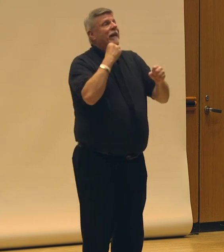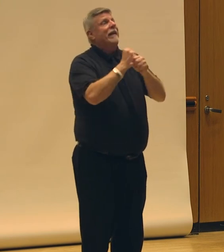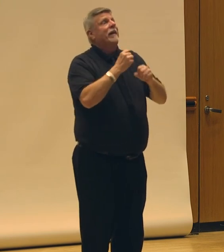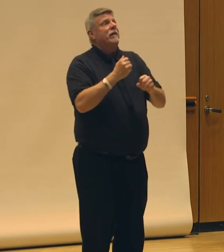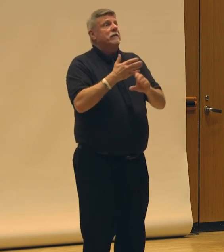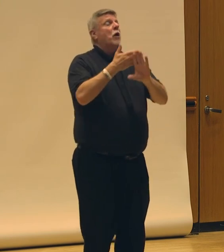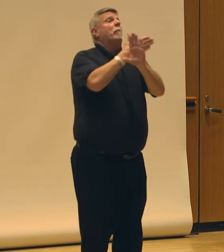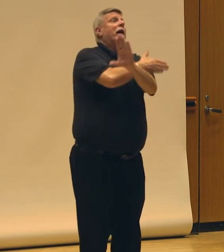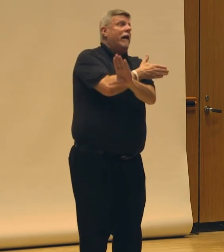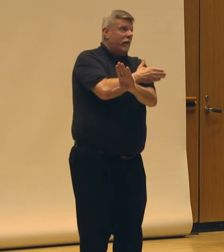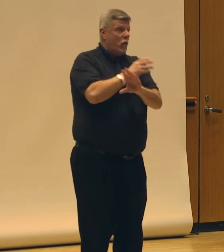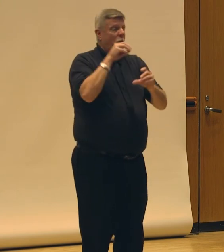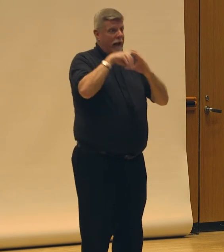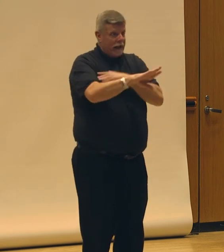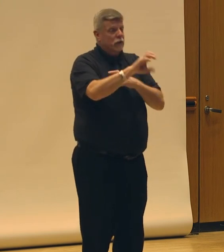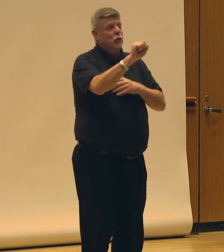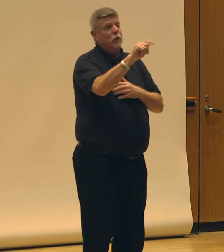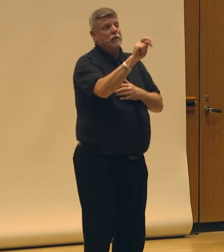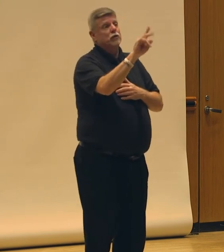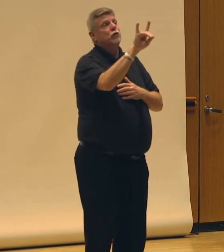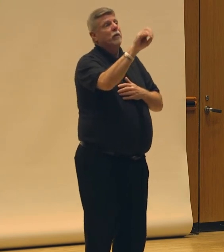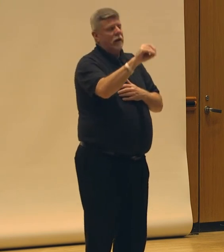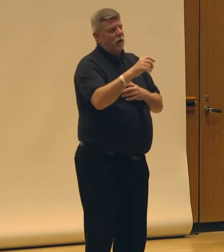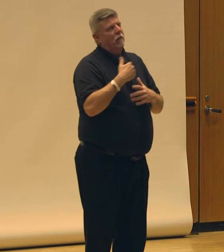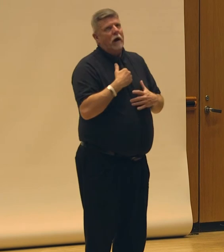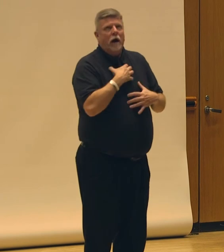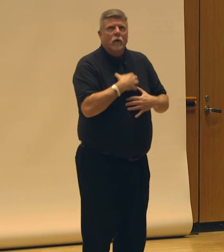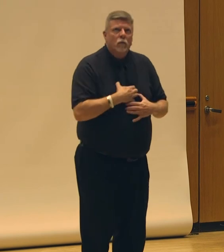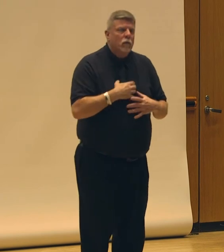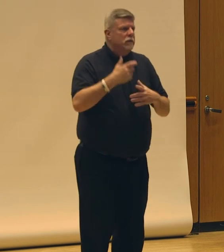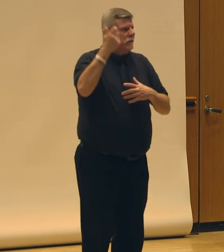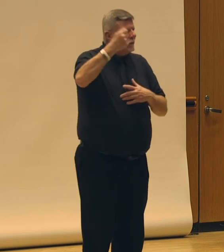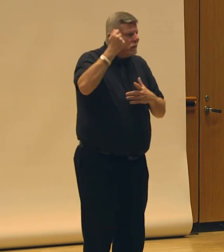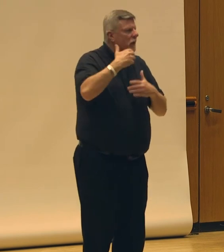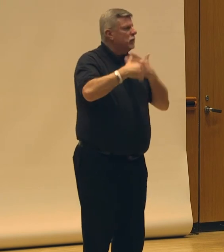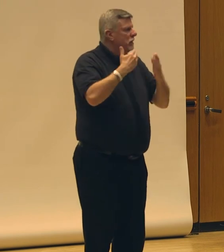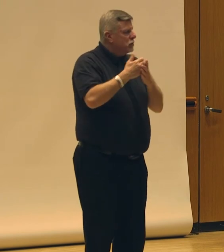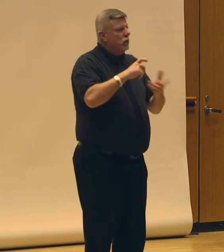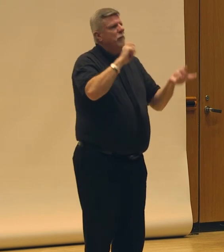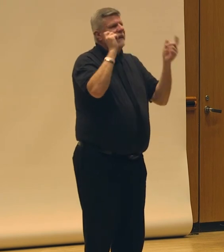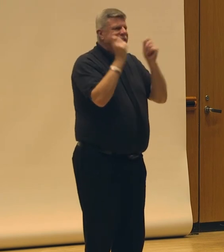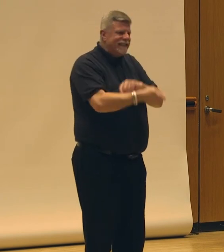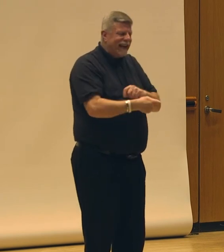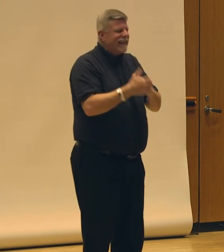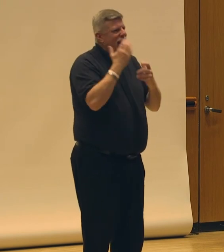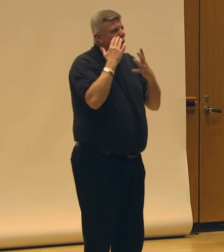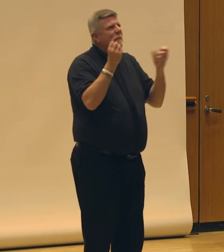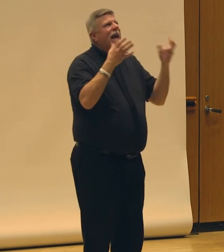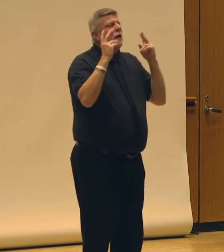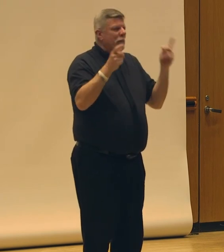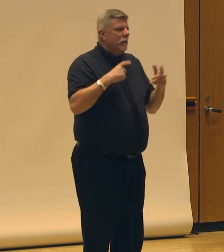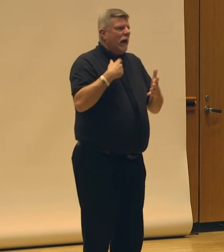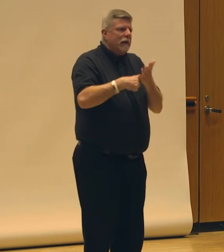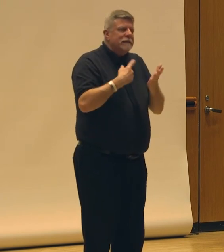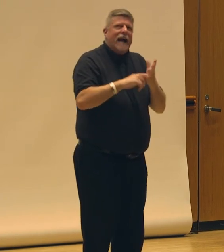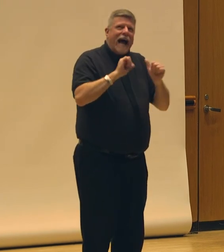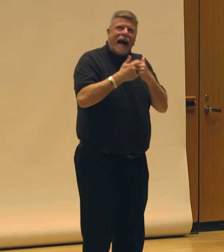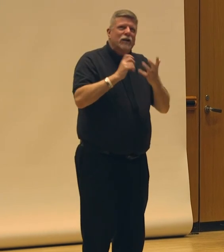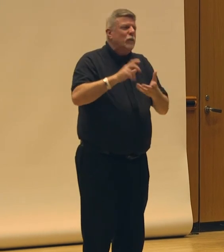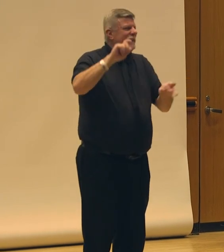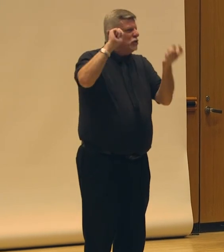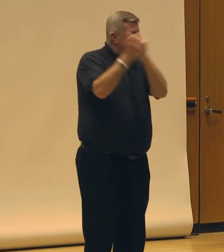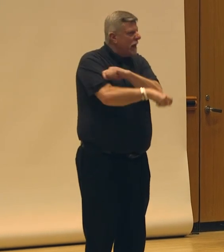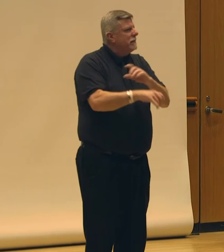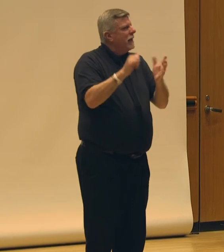So this is a system I would love to see change, and I know a lot of funders and artists have been in deep dialogue about this for decades. How do we upset that system?